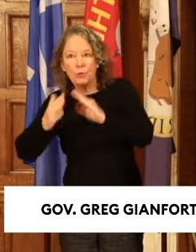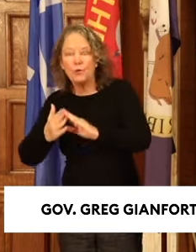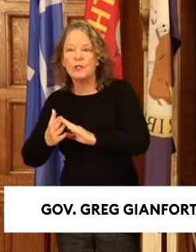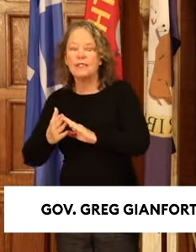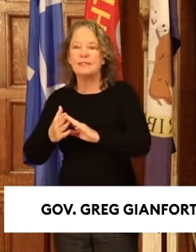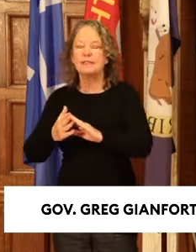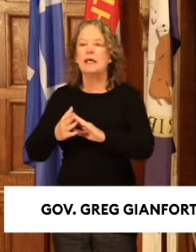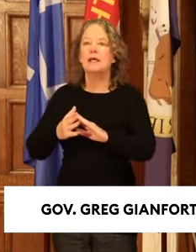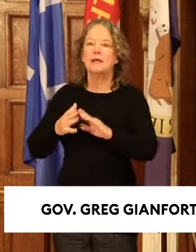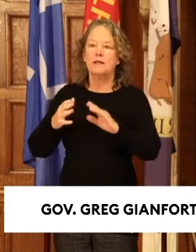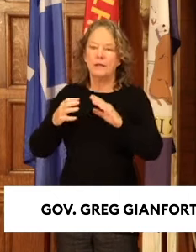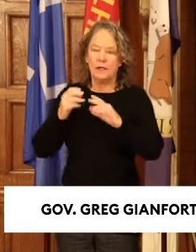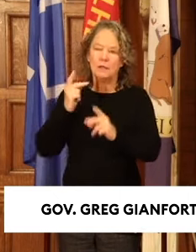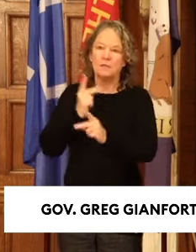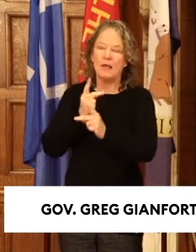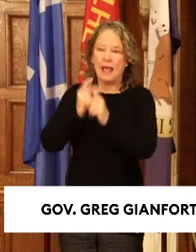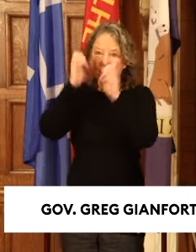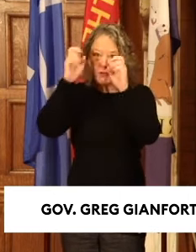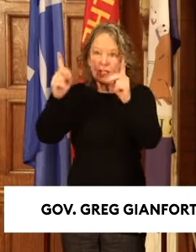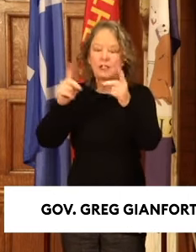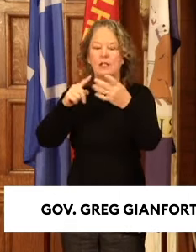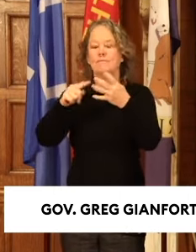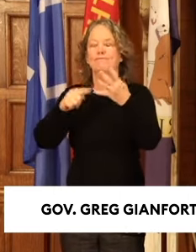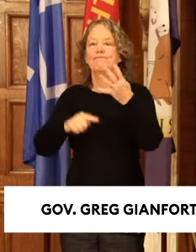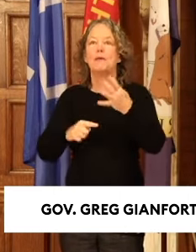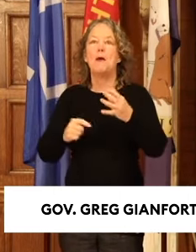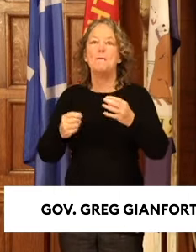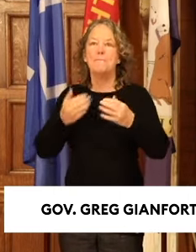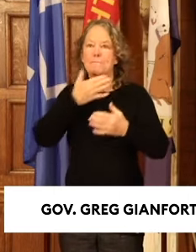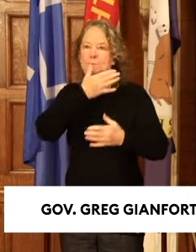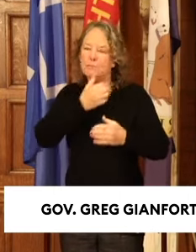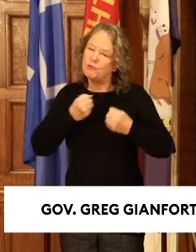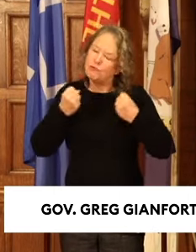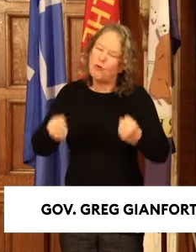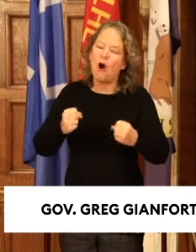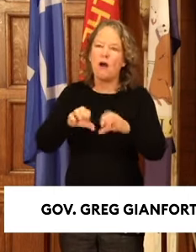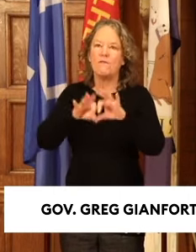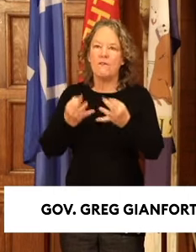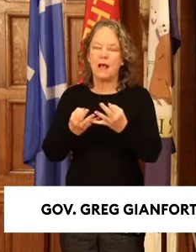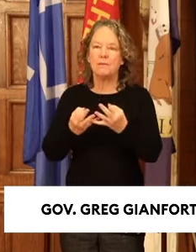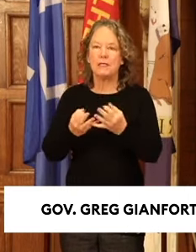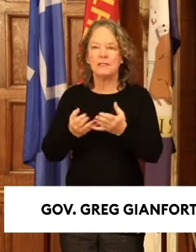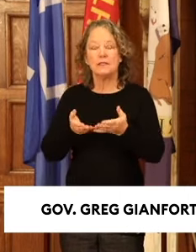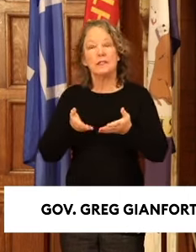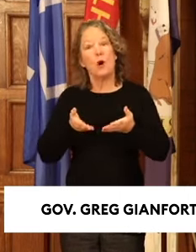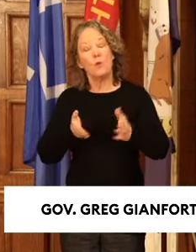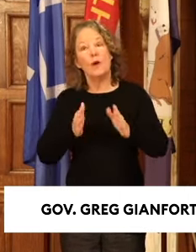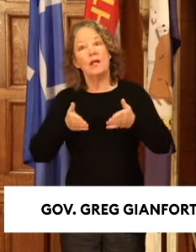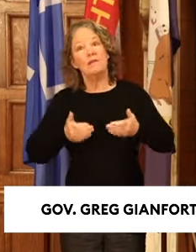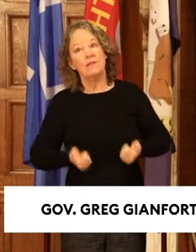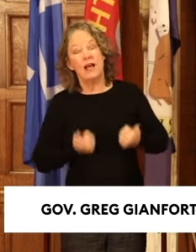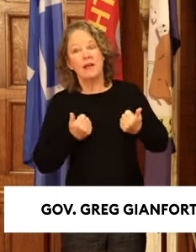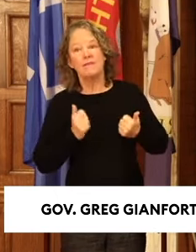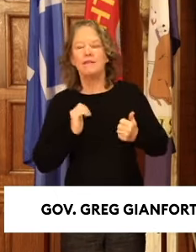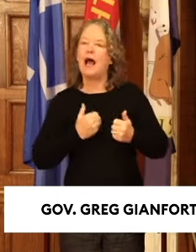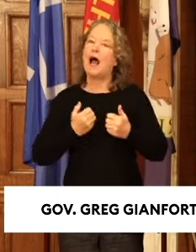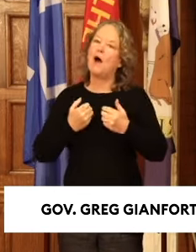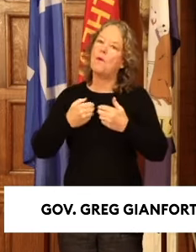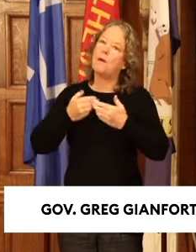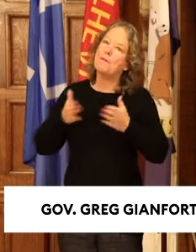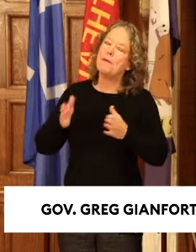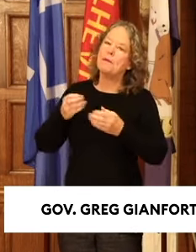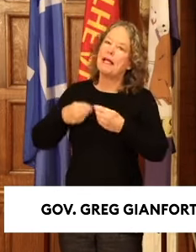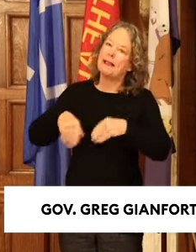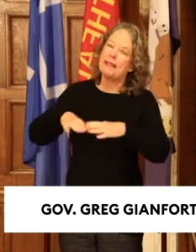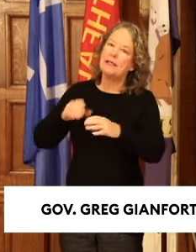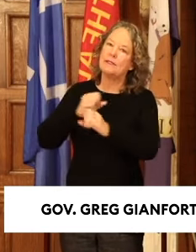attainable housing, stronger families, our way of life, including our public lands, protected, and